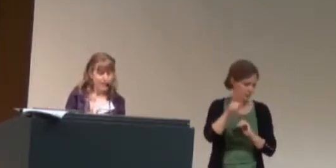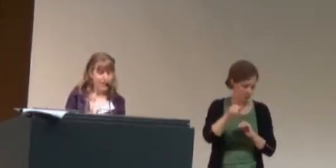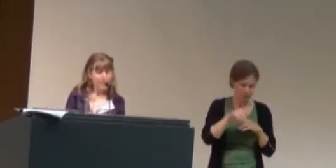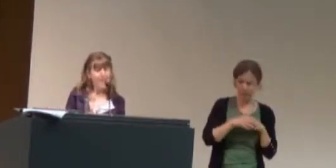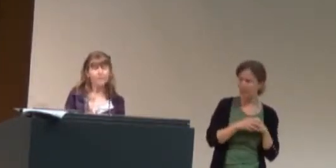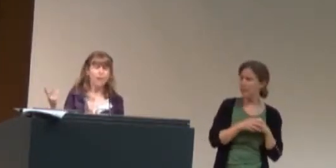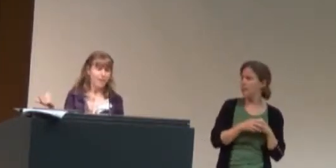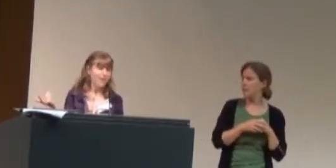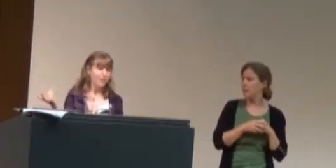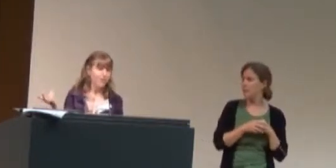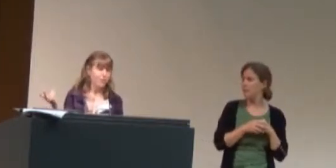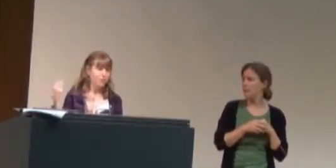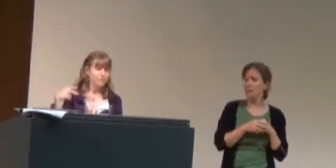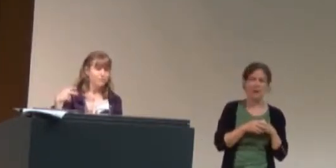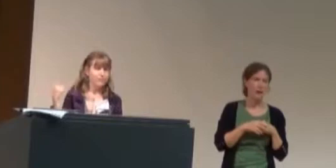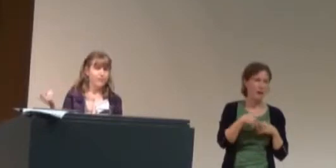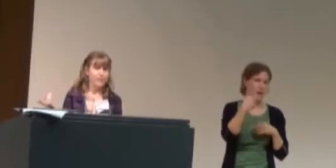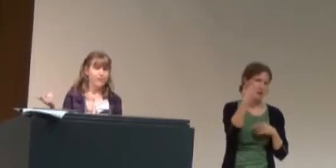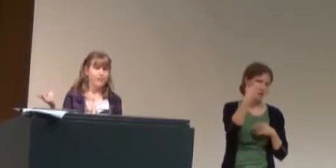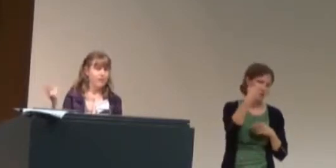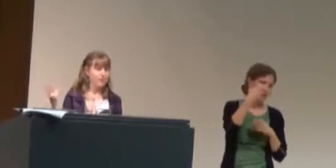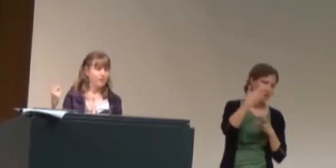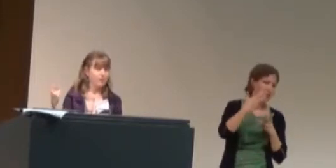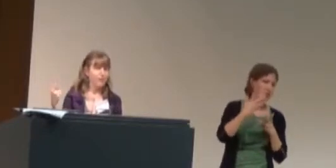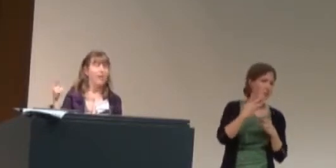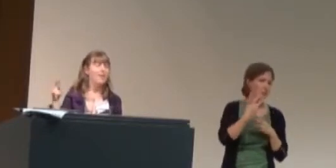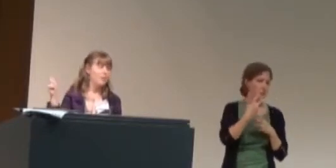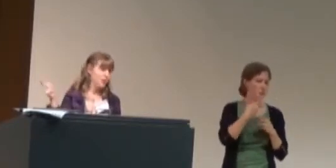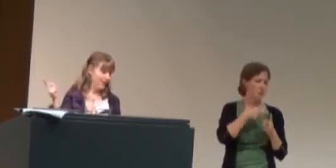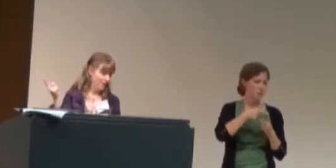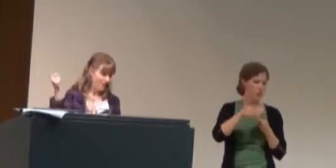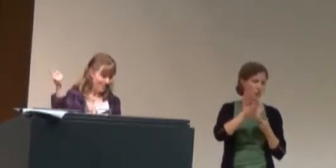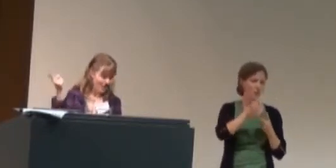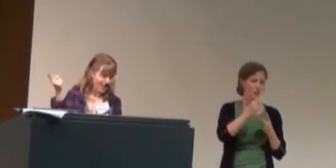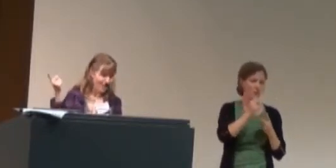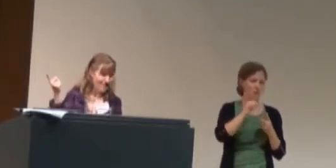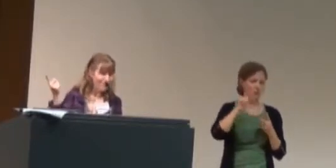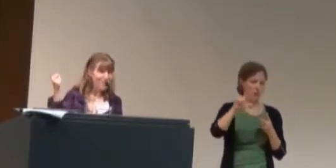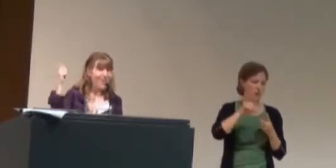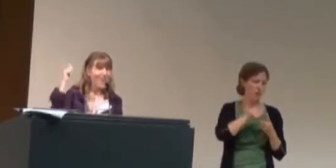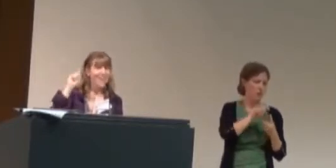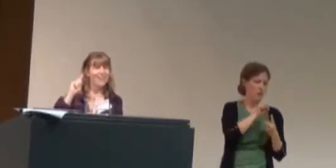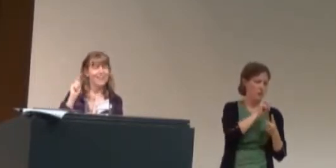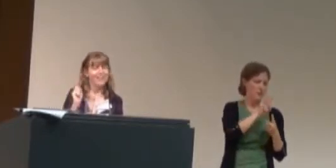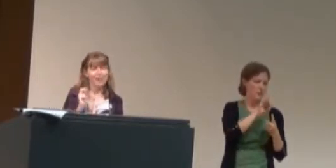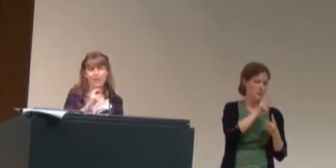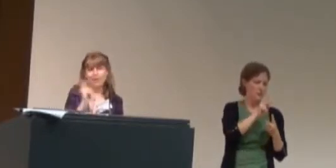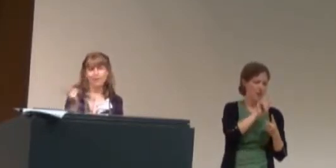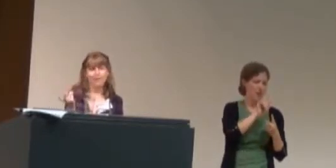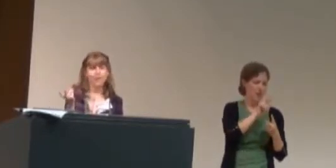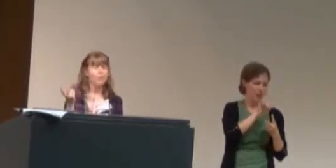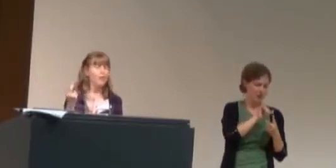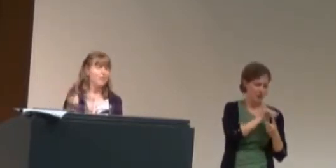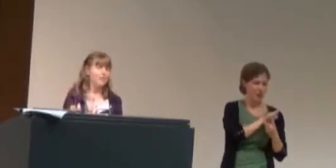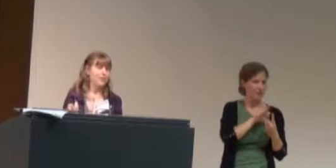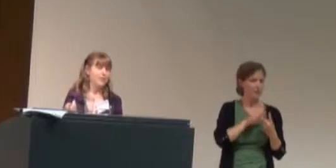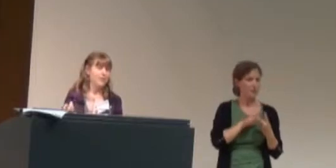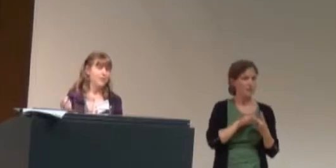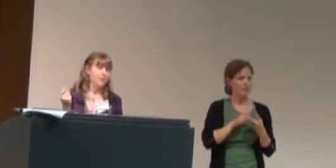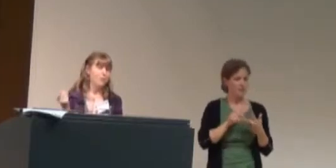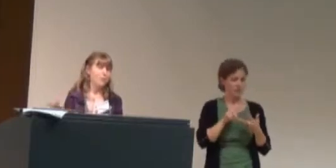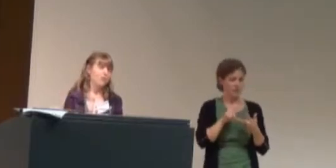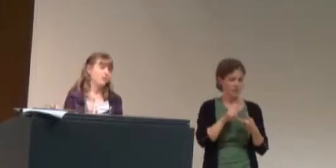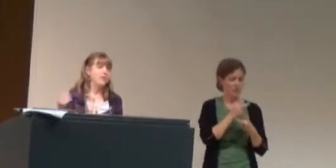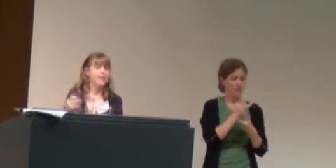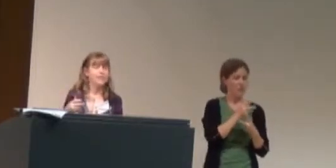Um, I make, I make two, uh, channel, well, I have one channel, which is Swank ID. And I, I made two web series